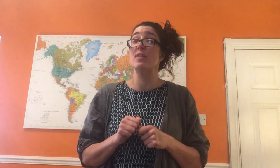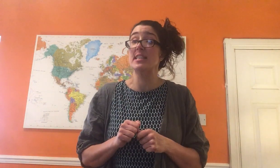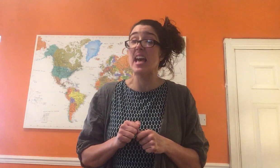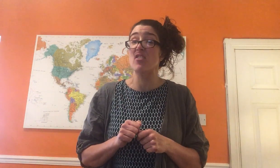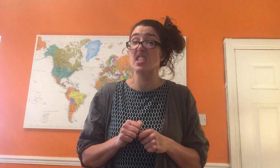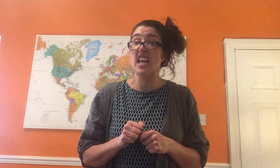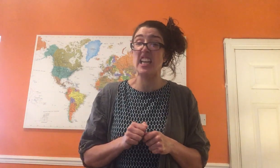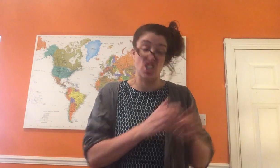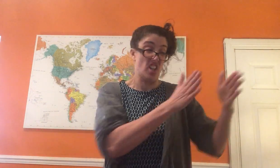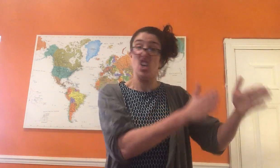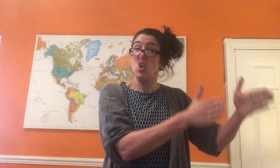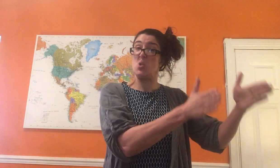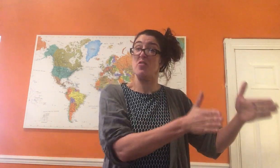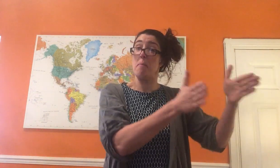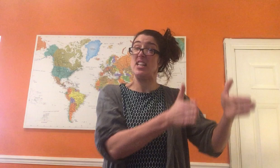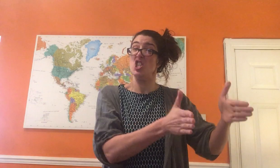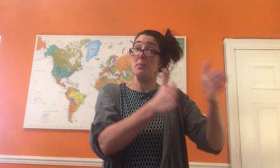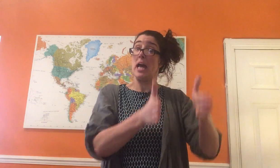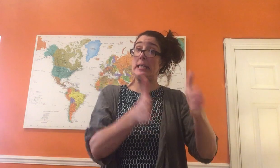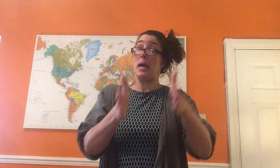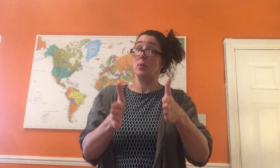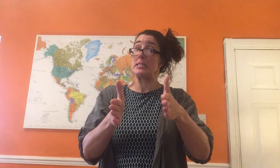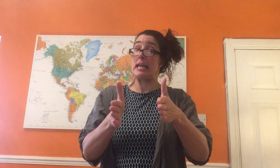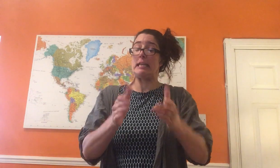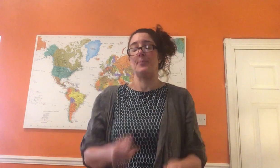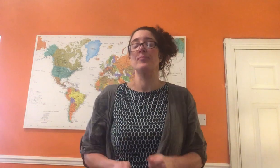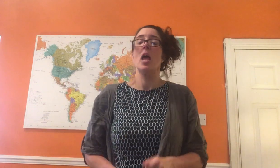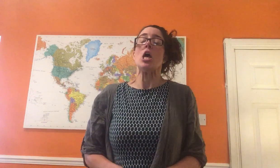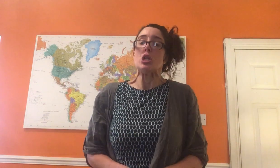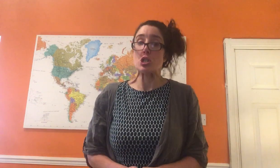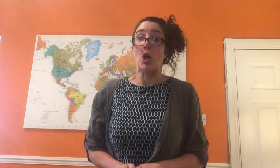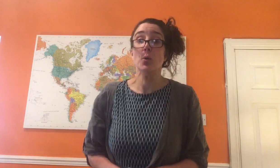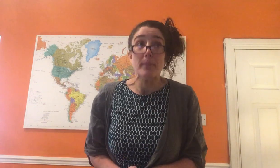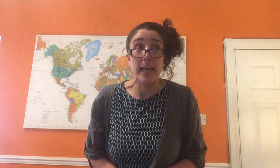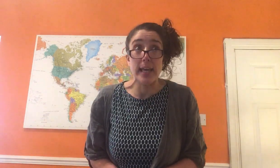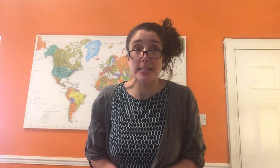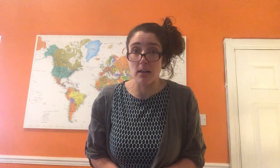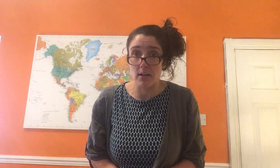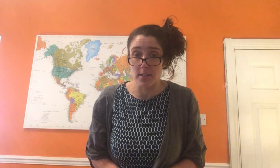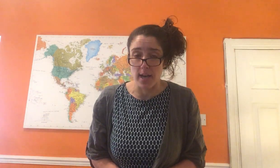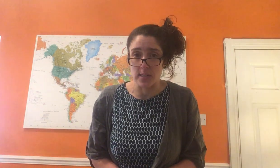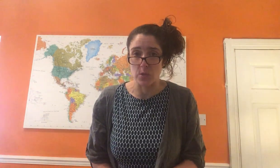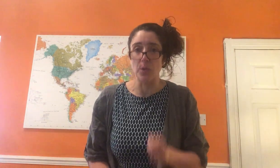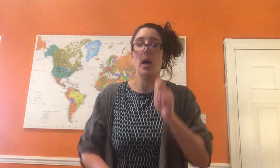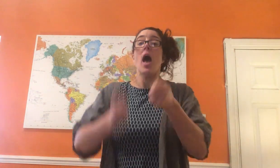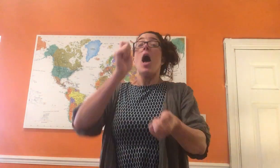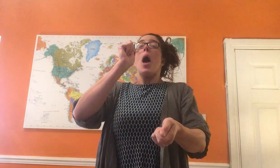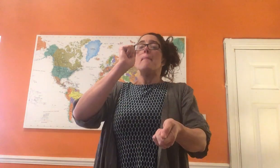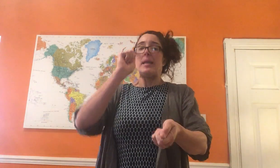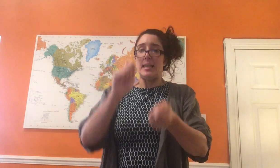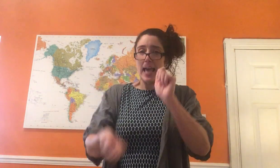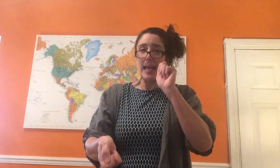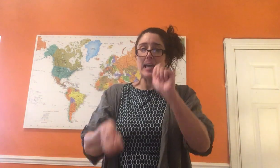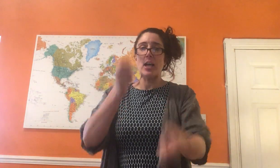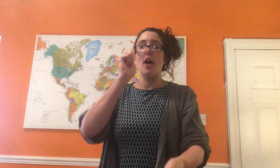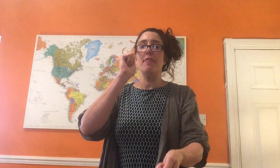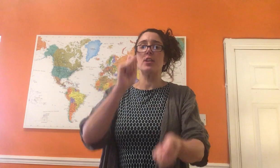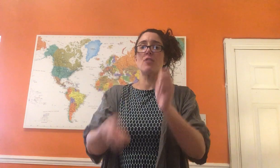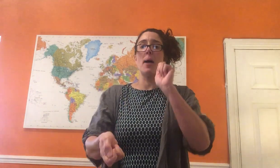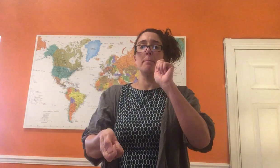already there on stage. Sort of imagine them lining up on stage. So, here's our dinosaur. Playing on the drum,